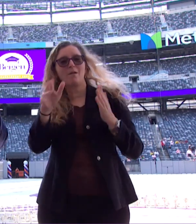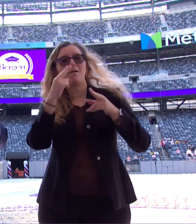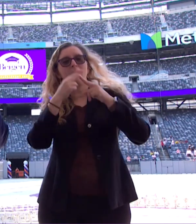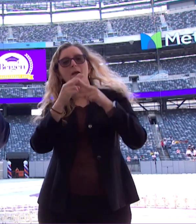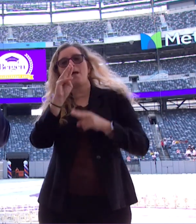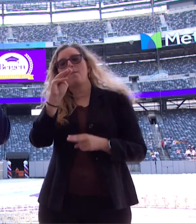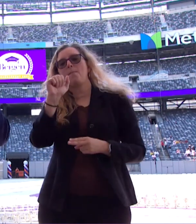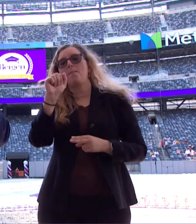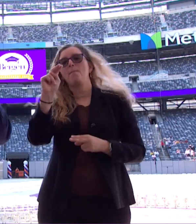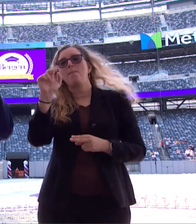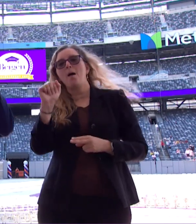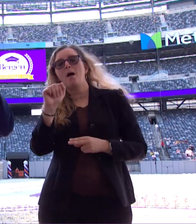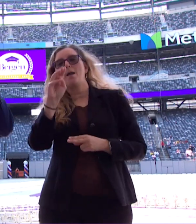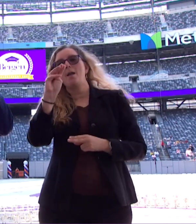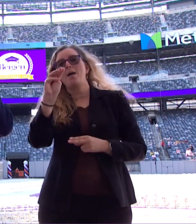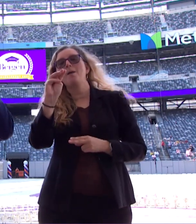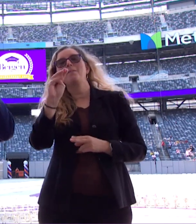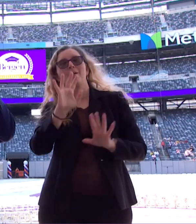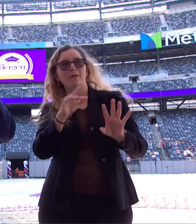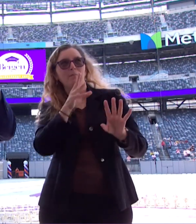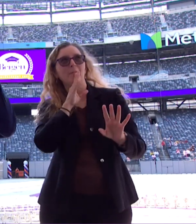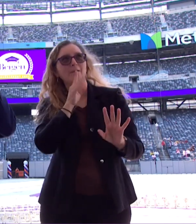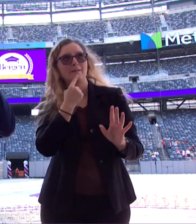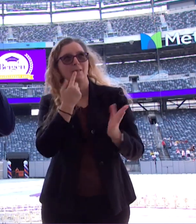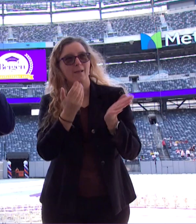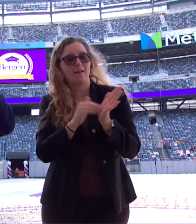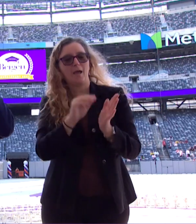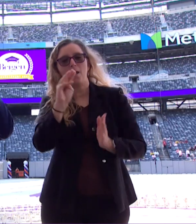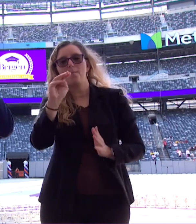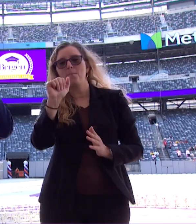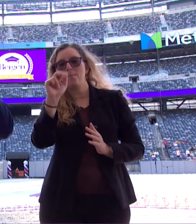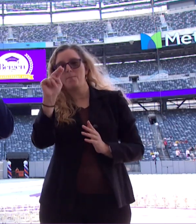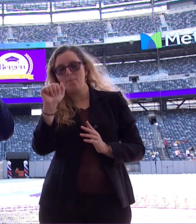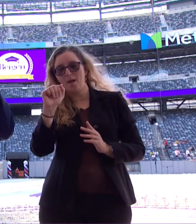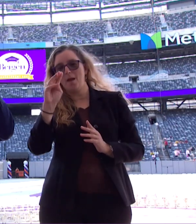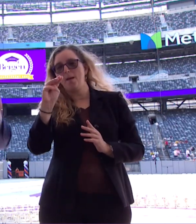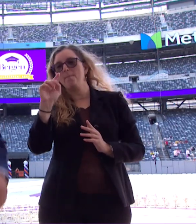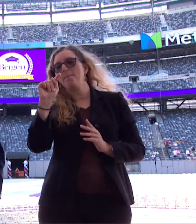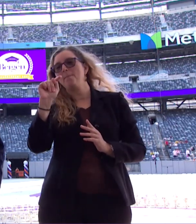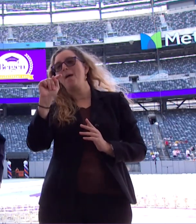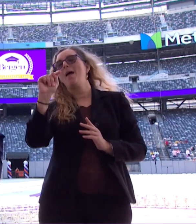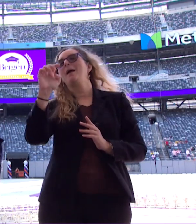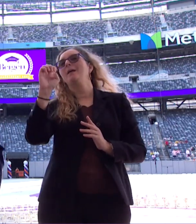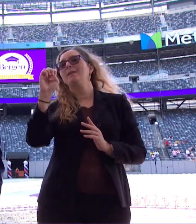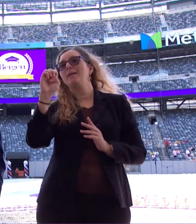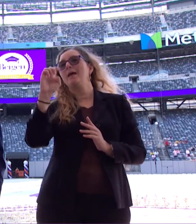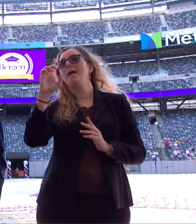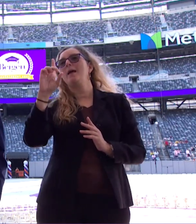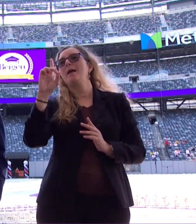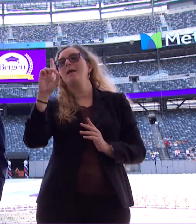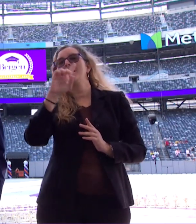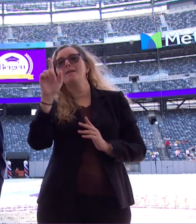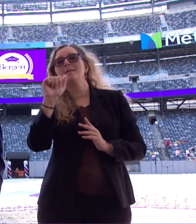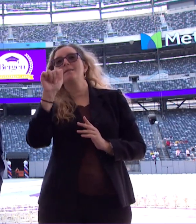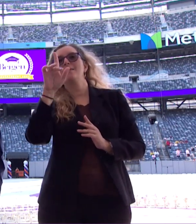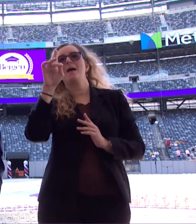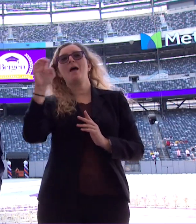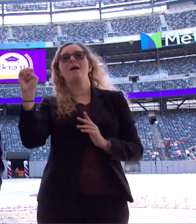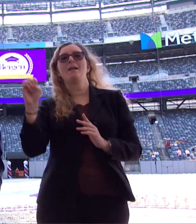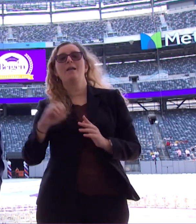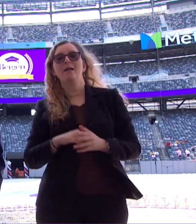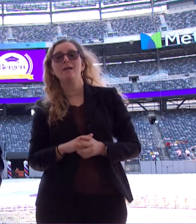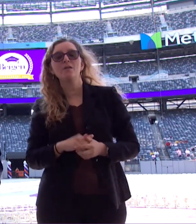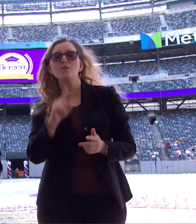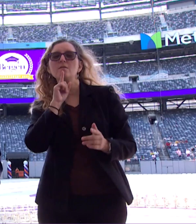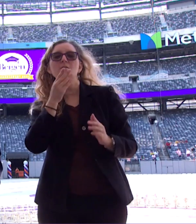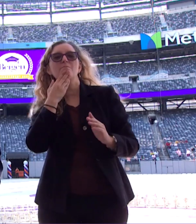Medizade. She is here, and she is the best student in